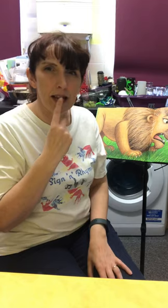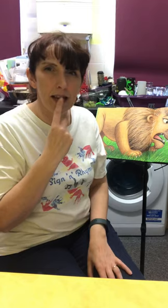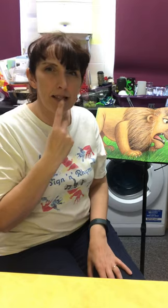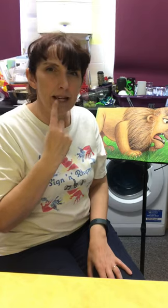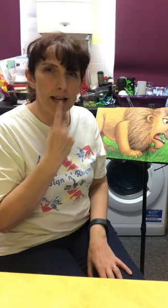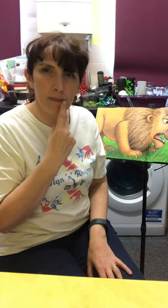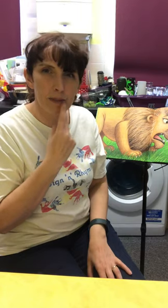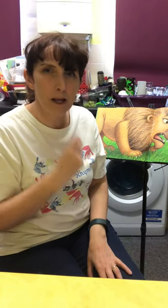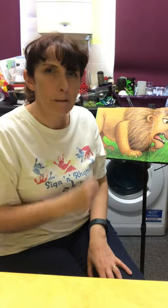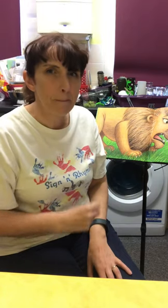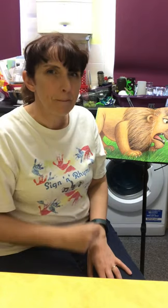his lips.